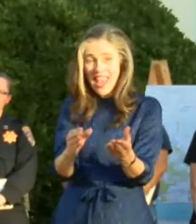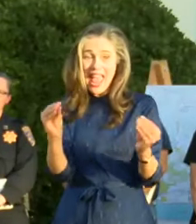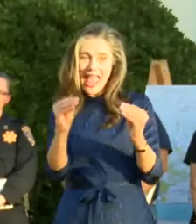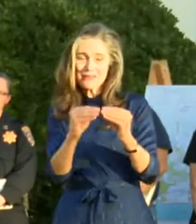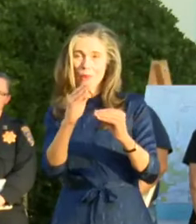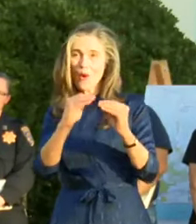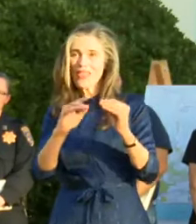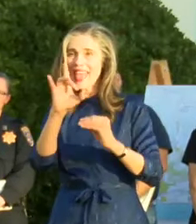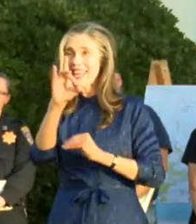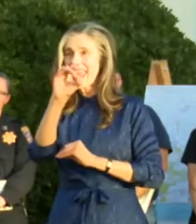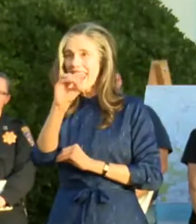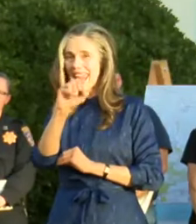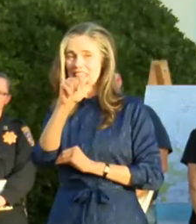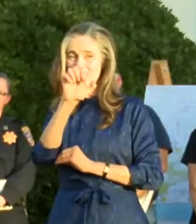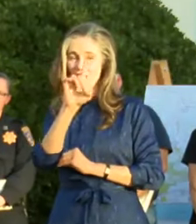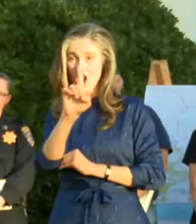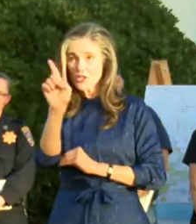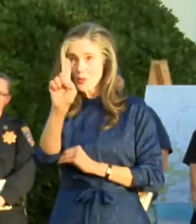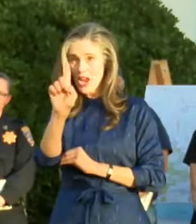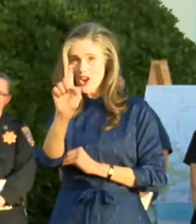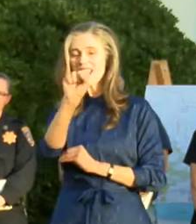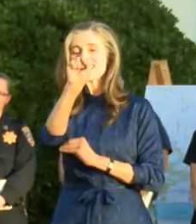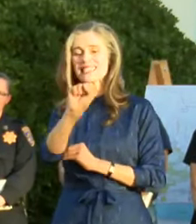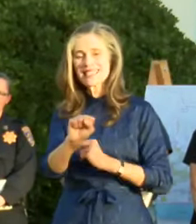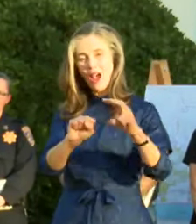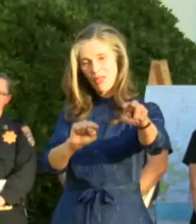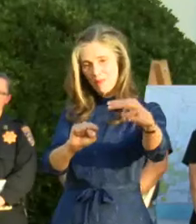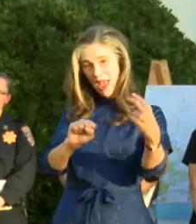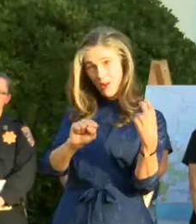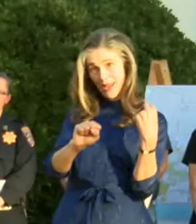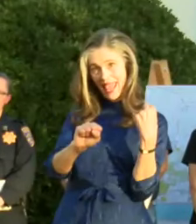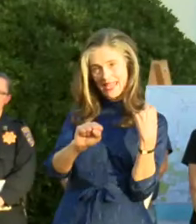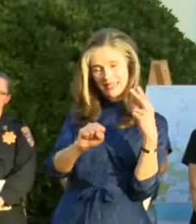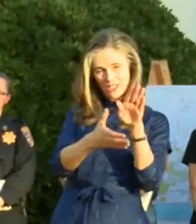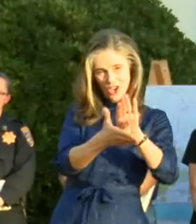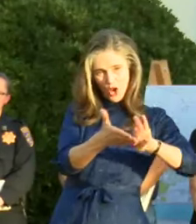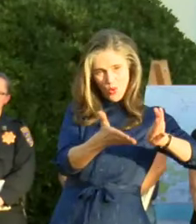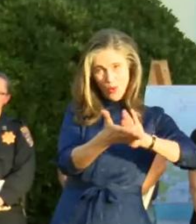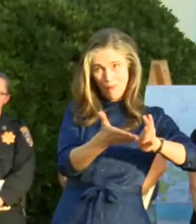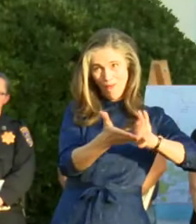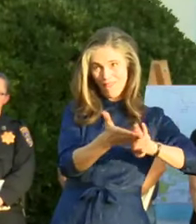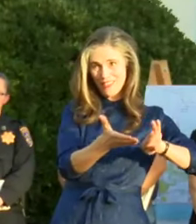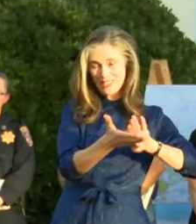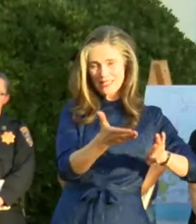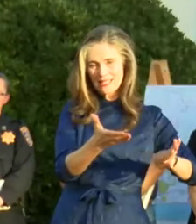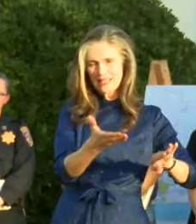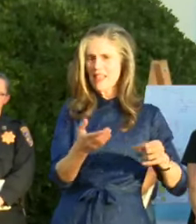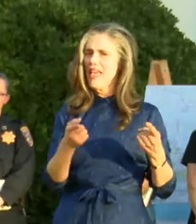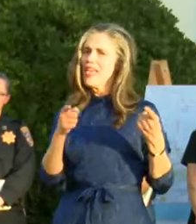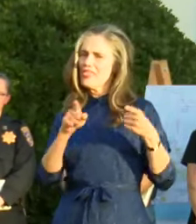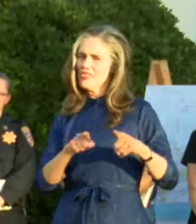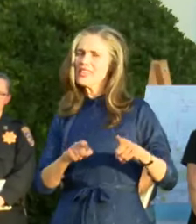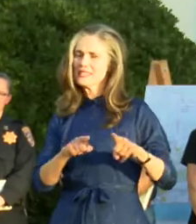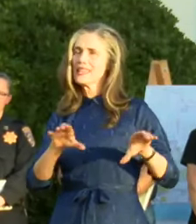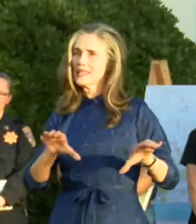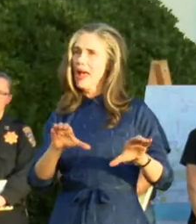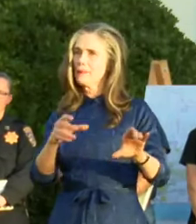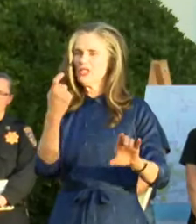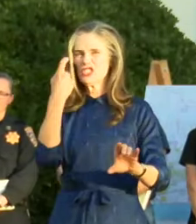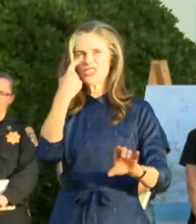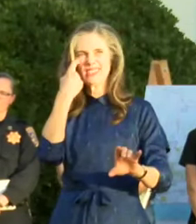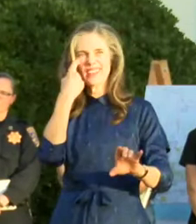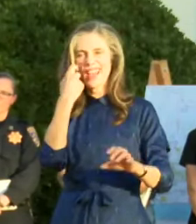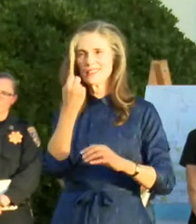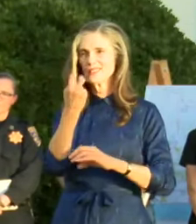lanes. Much of this progress has occurred within the past 12 to 18 hours.